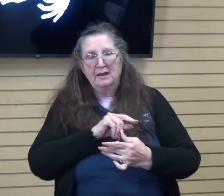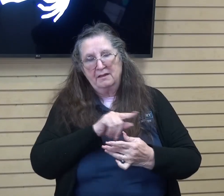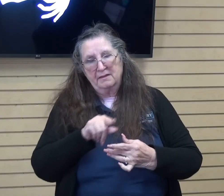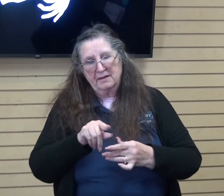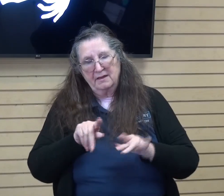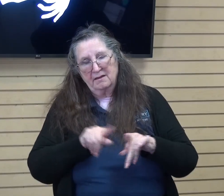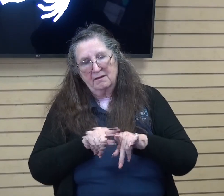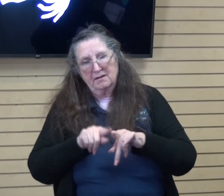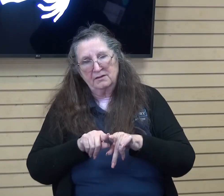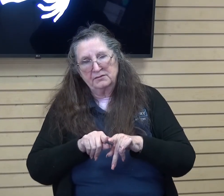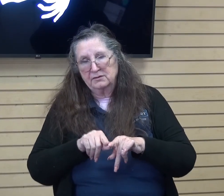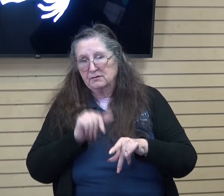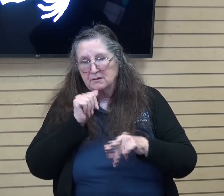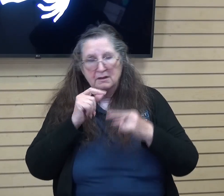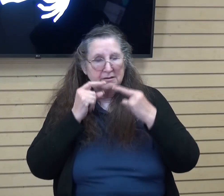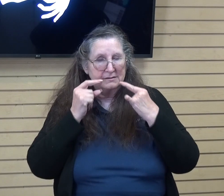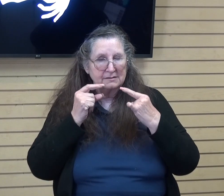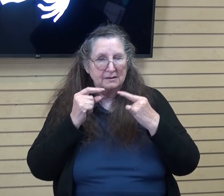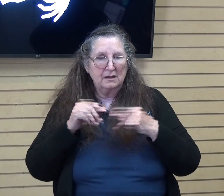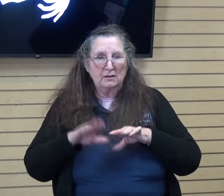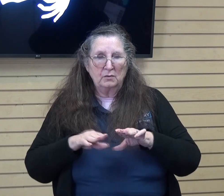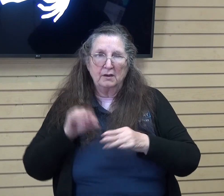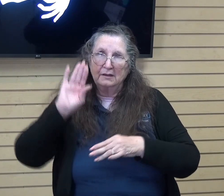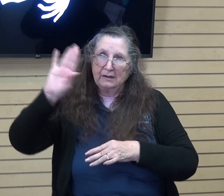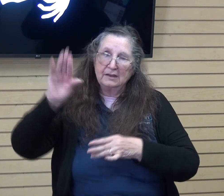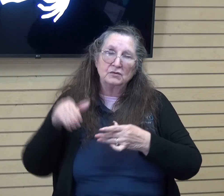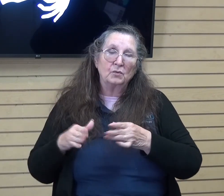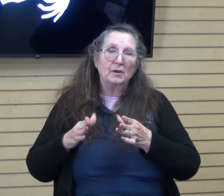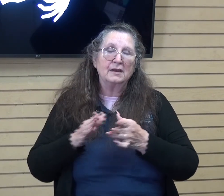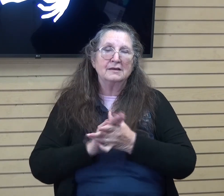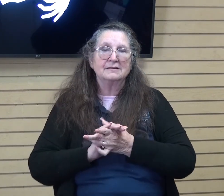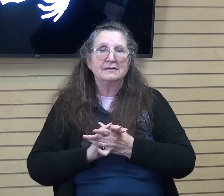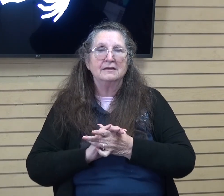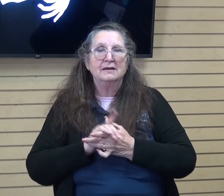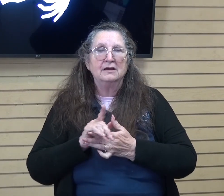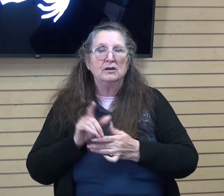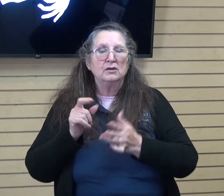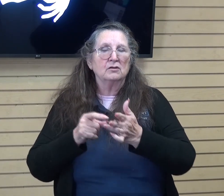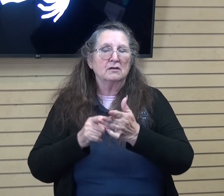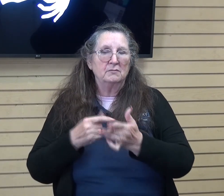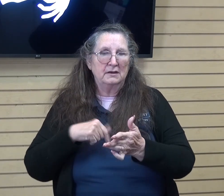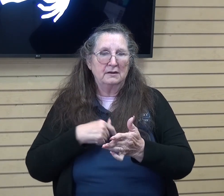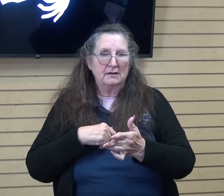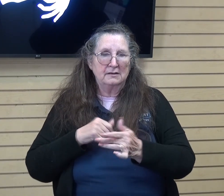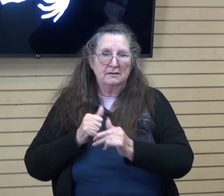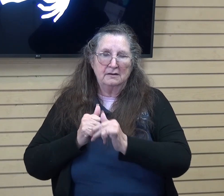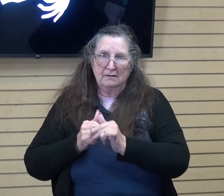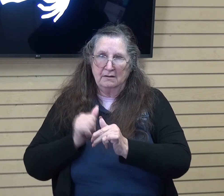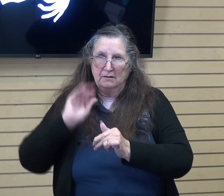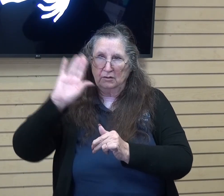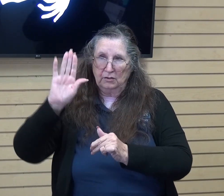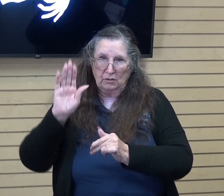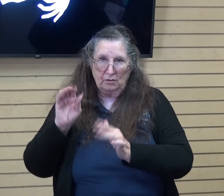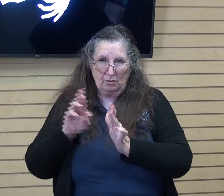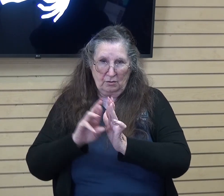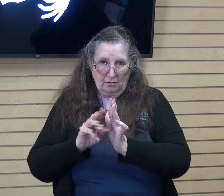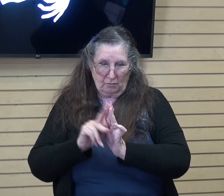do no iniquity they walk in his ways you have commanded us to keep your precepts diligently